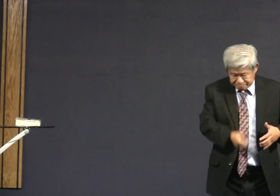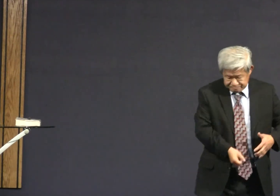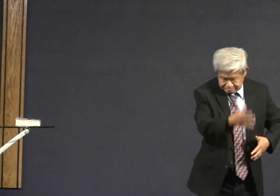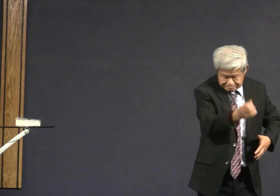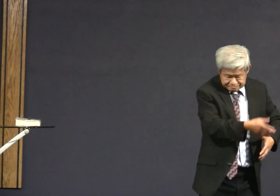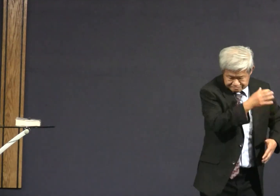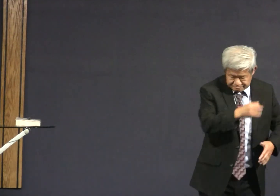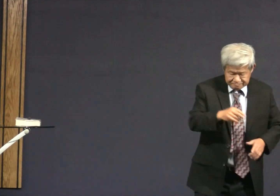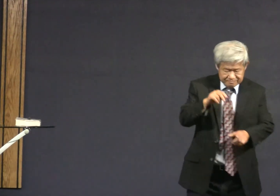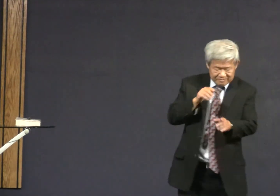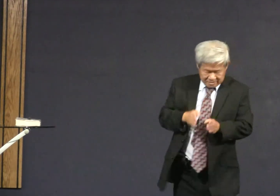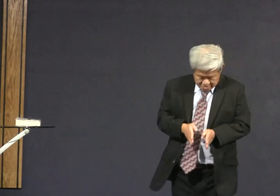and as he was sowing